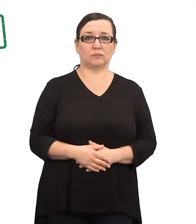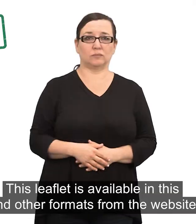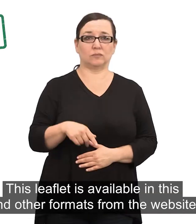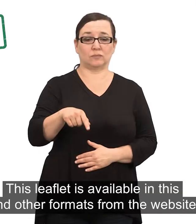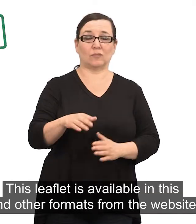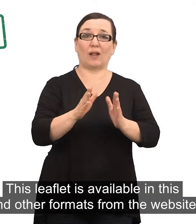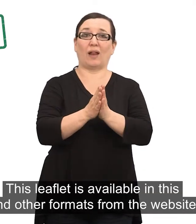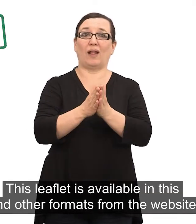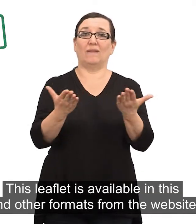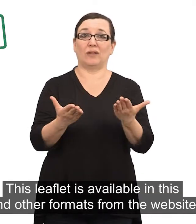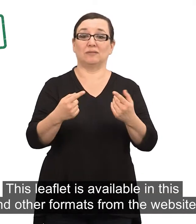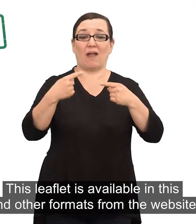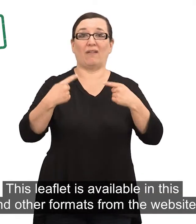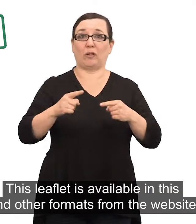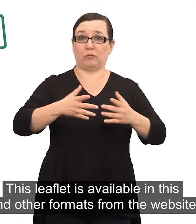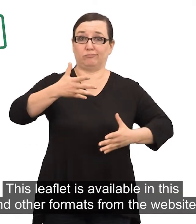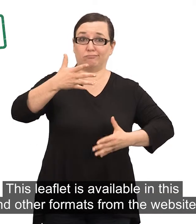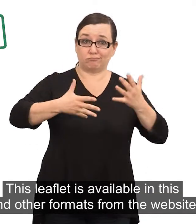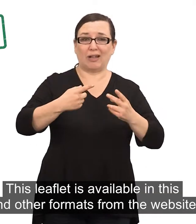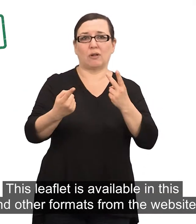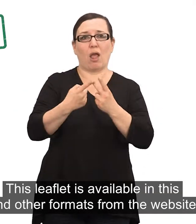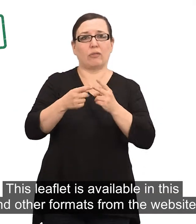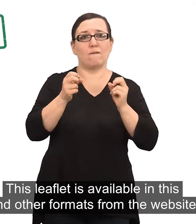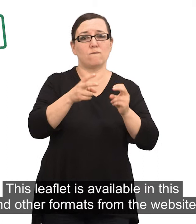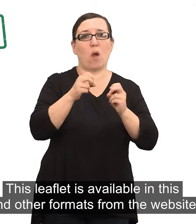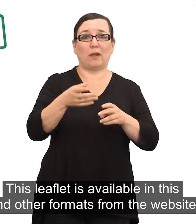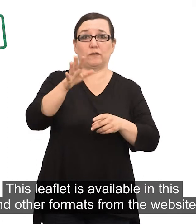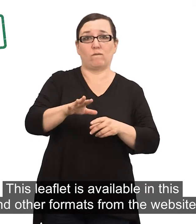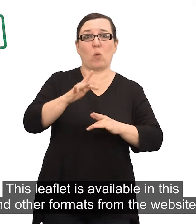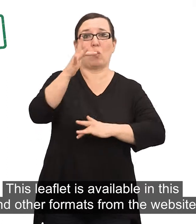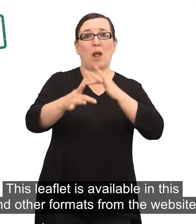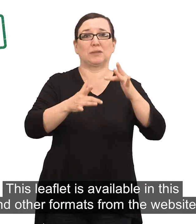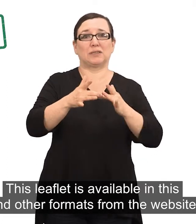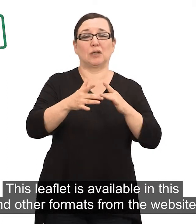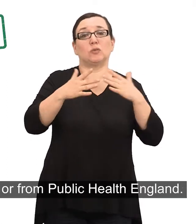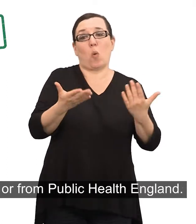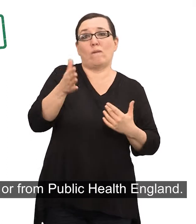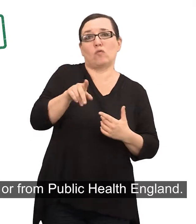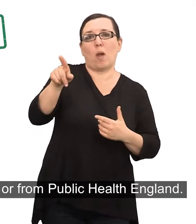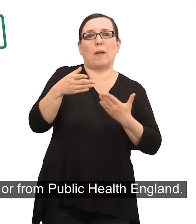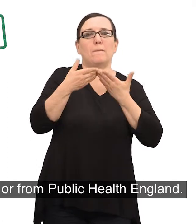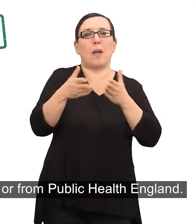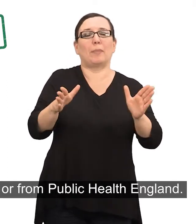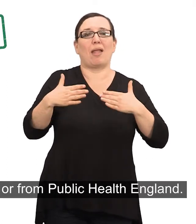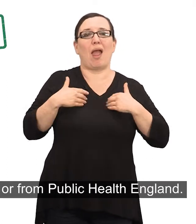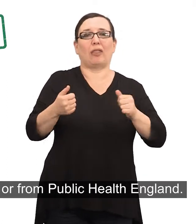This leaflet is available in this and other formats from the website... Or from Public Health England.